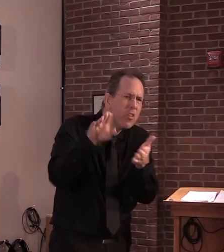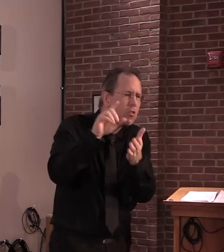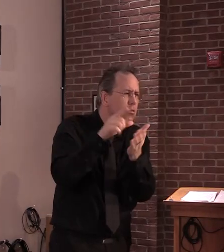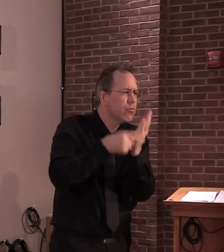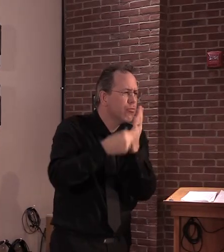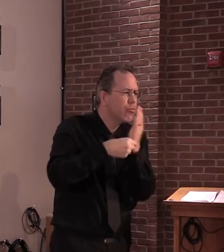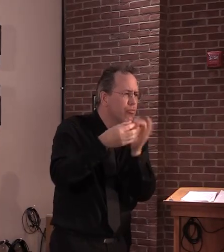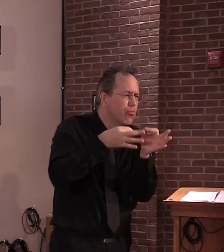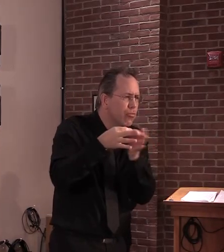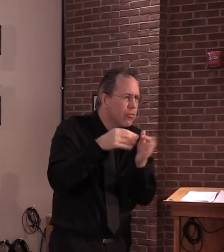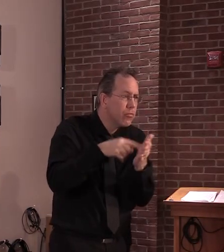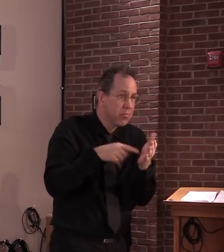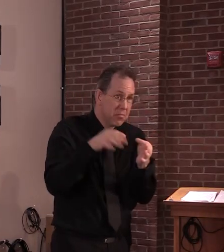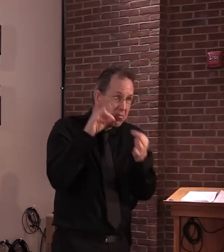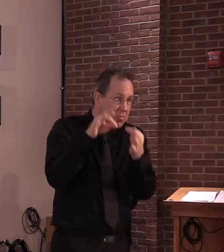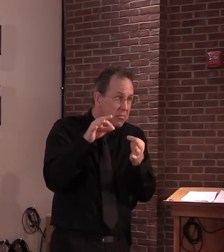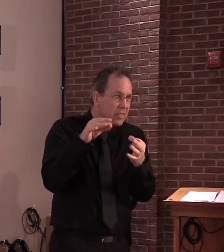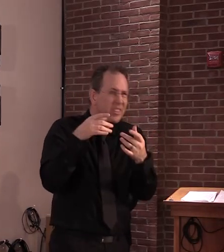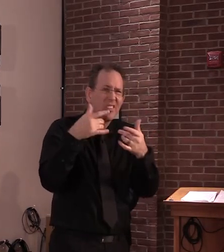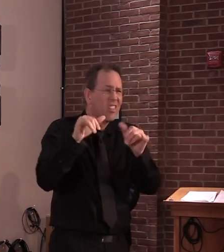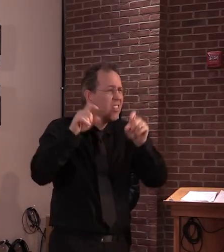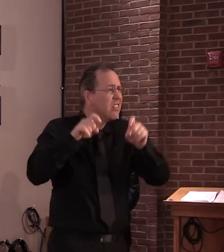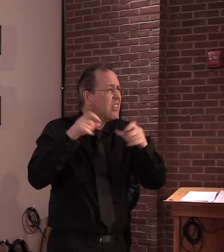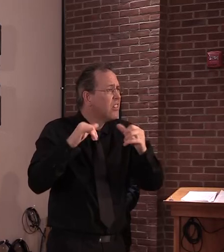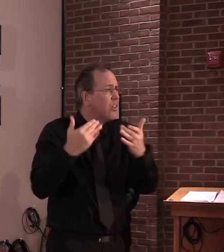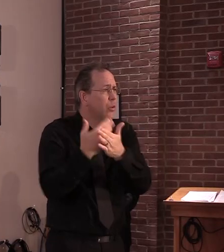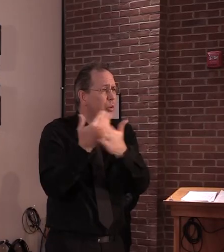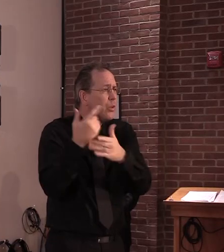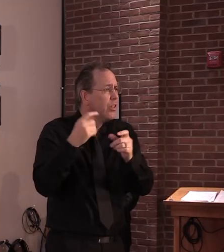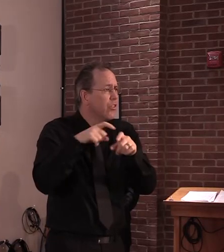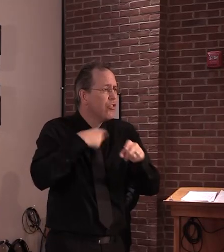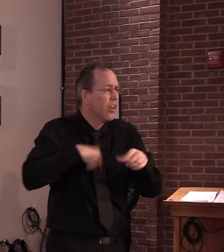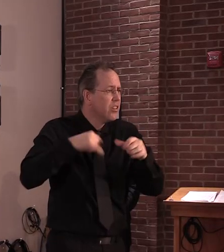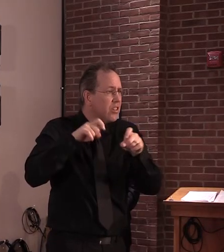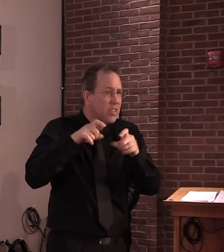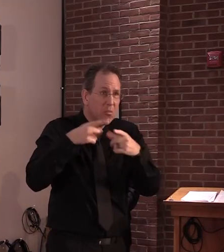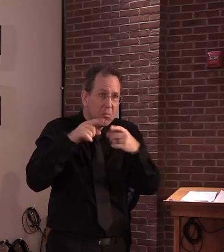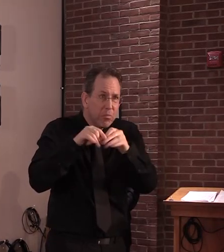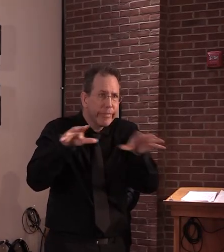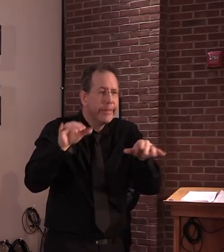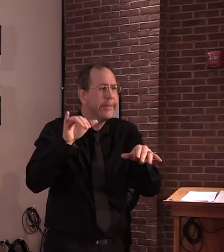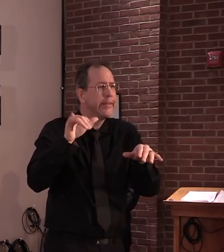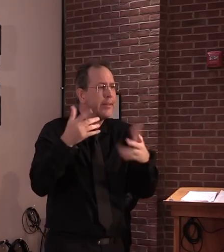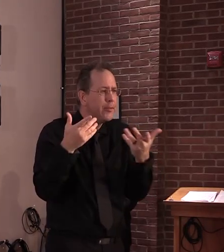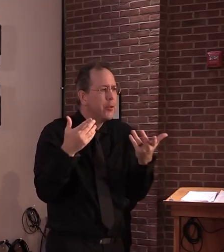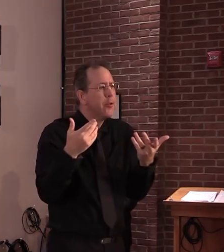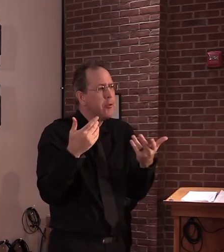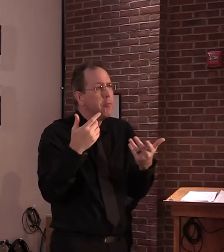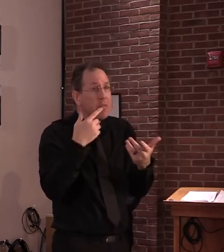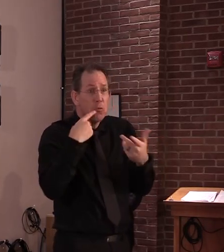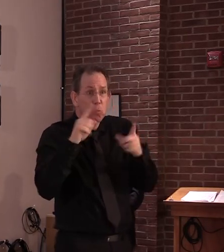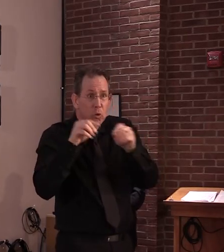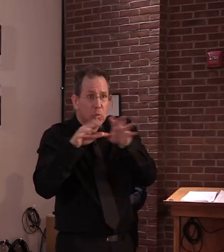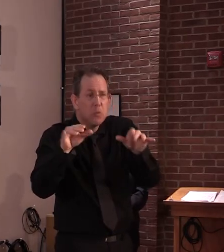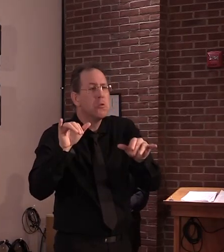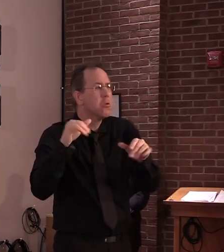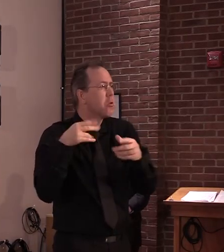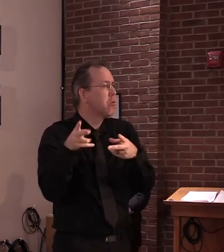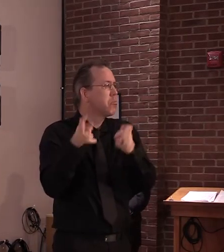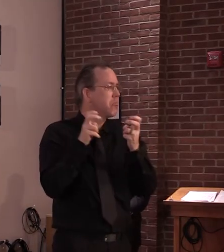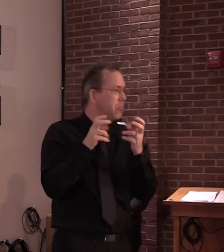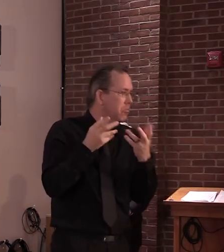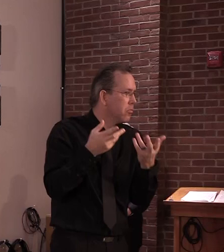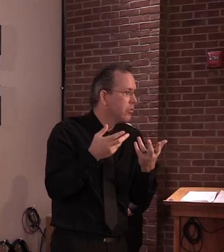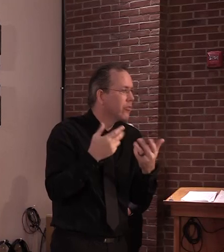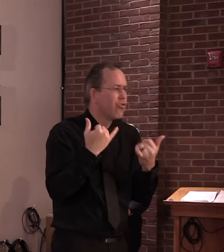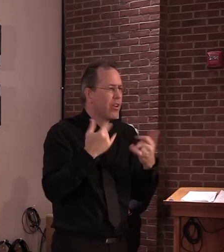the fact that it could be done under those circumstances at all was great testimony to the whole medical and scientific community there. I'll